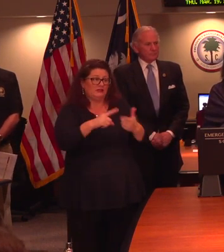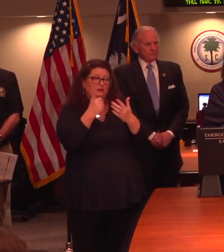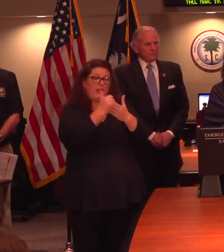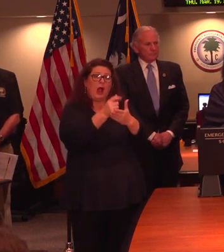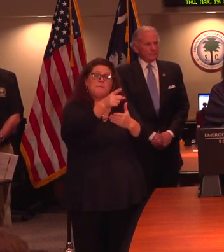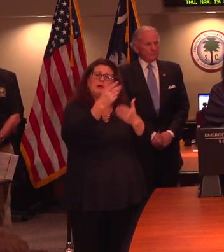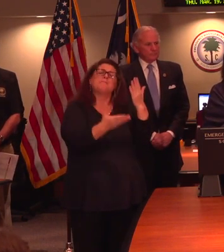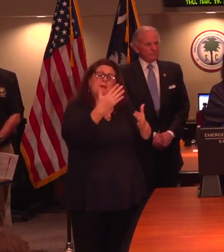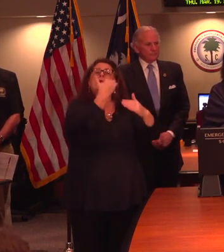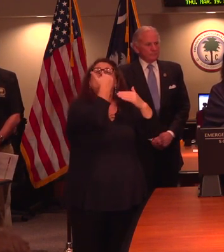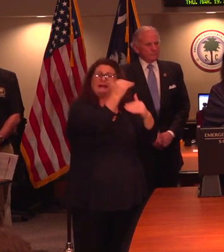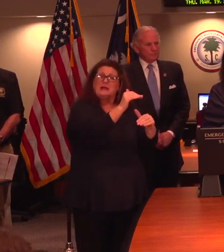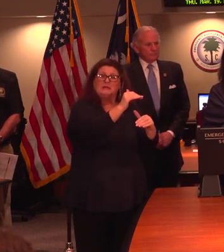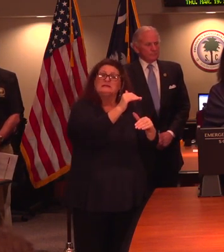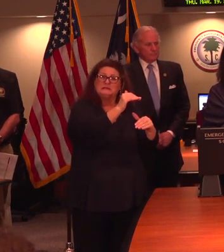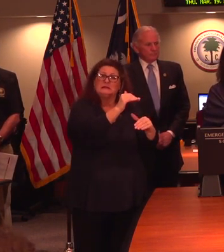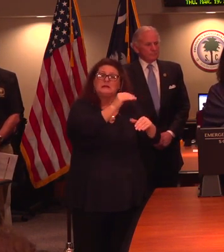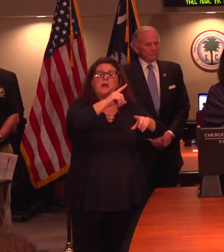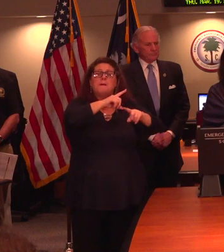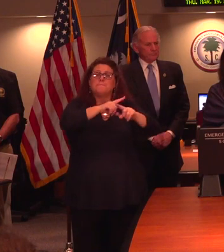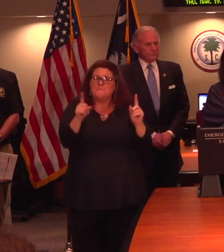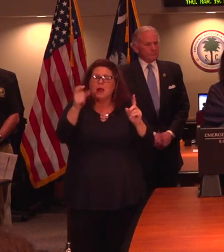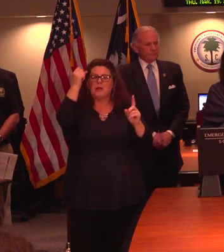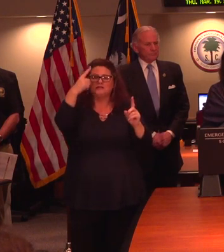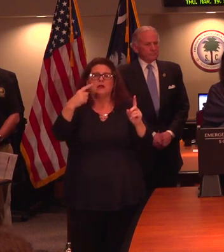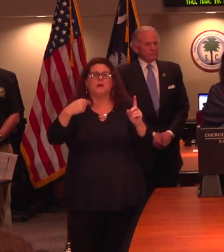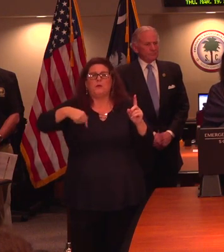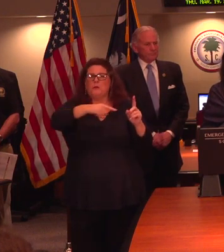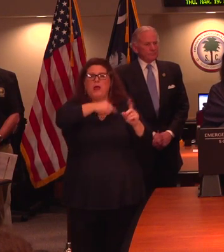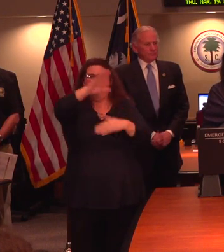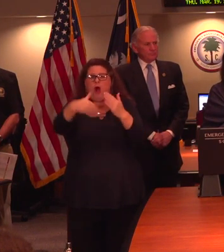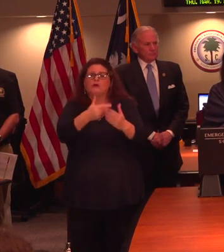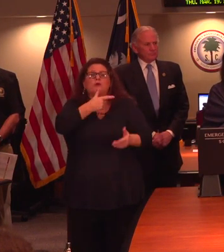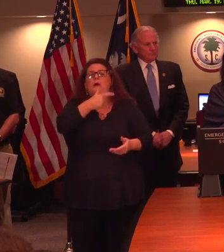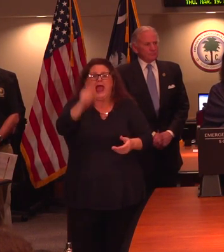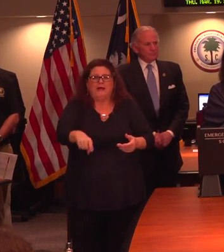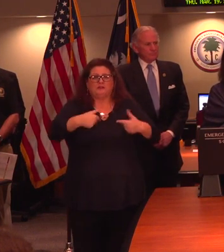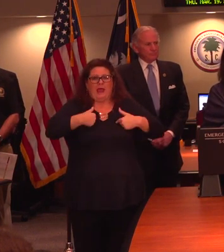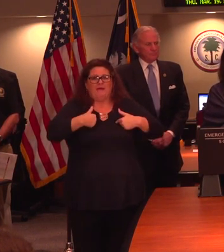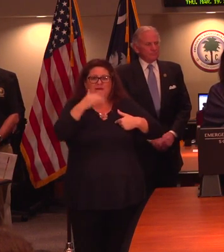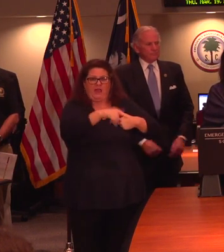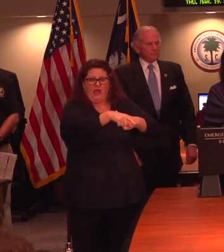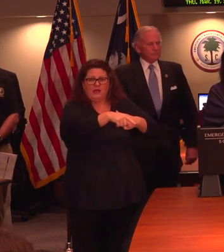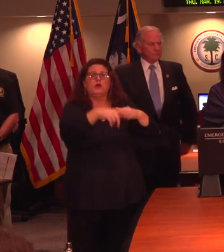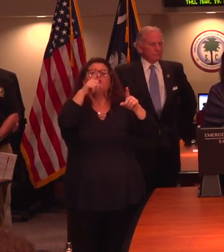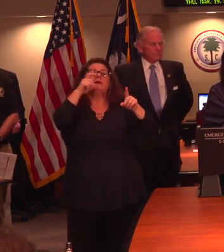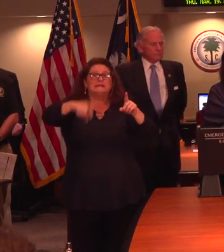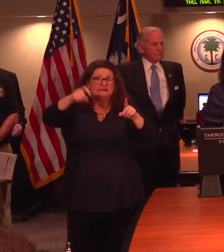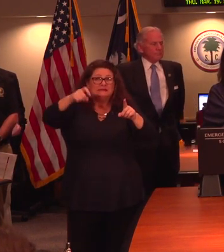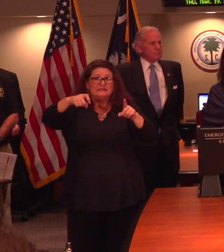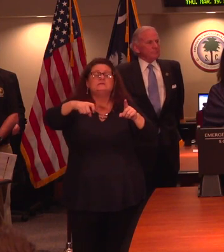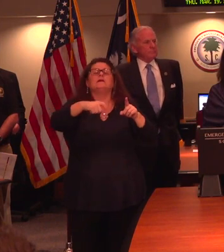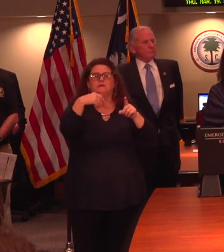unnecessarily use resources that we must all share, especially with those, especially from those who need the most,